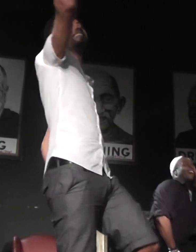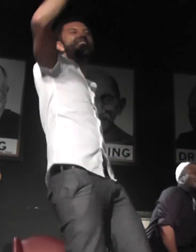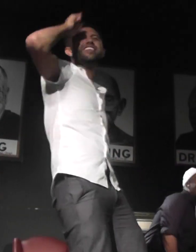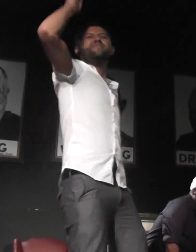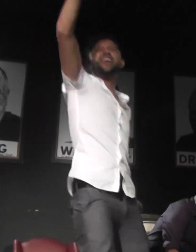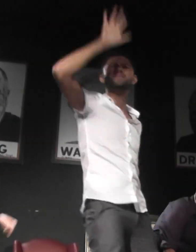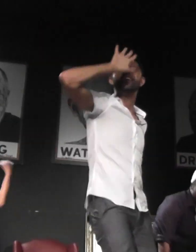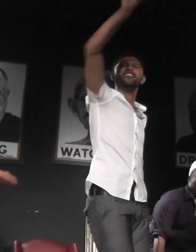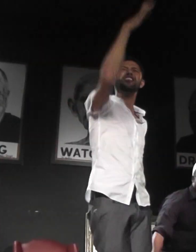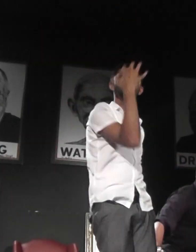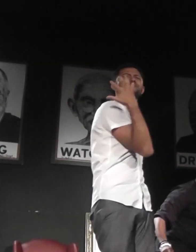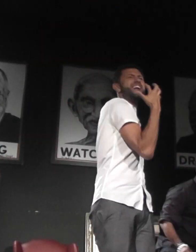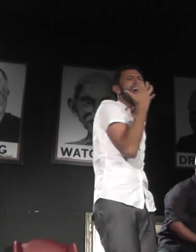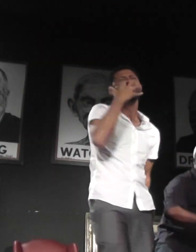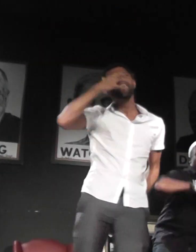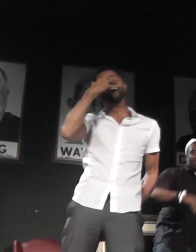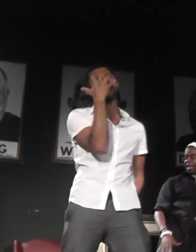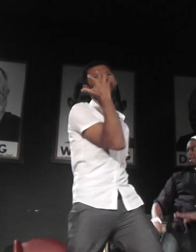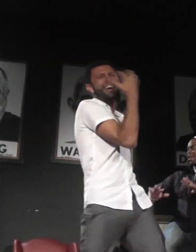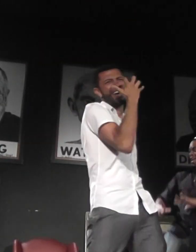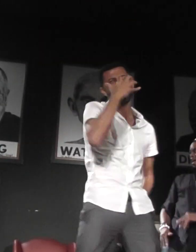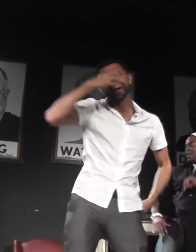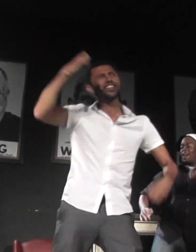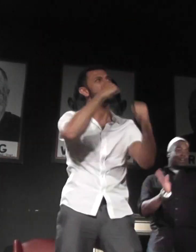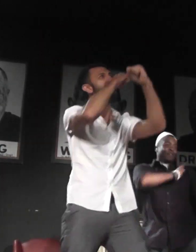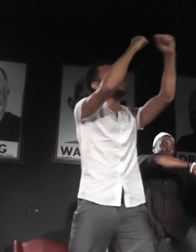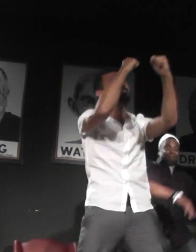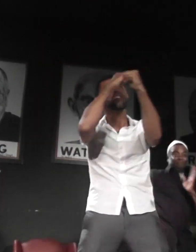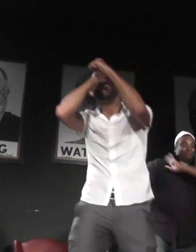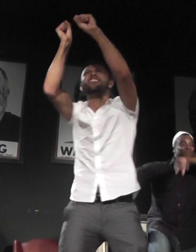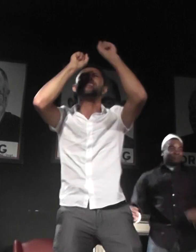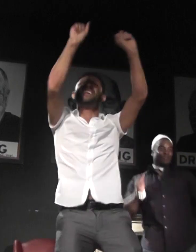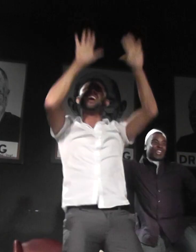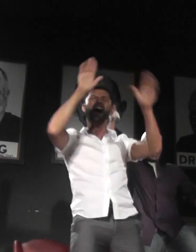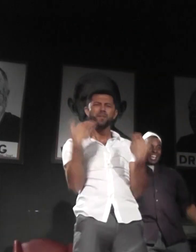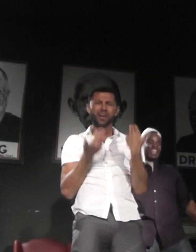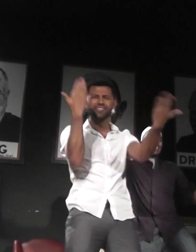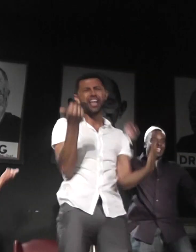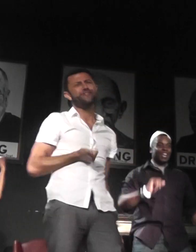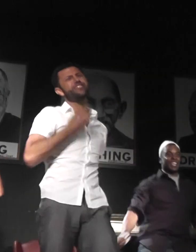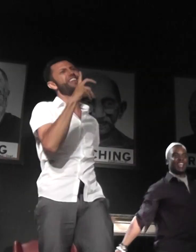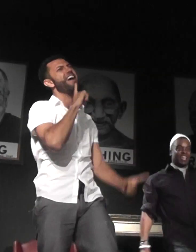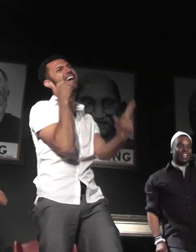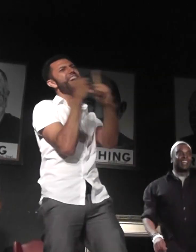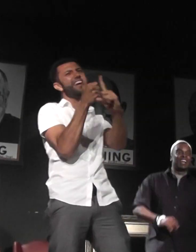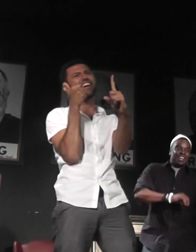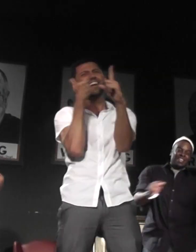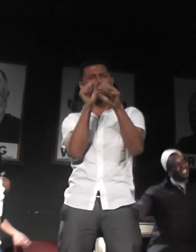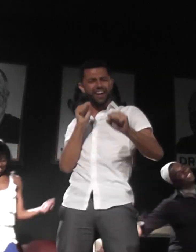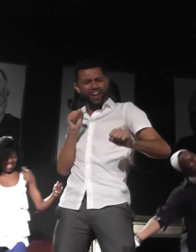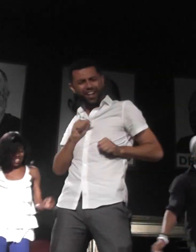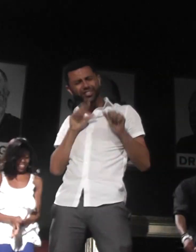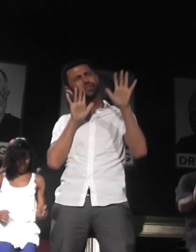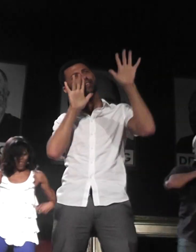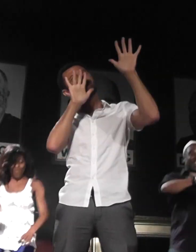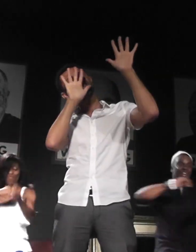Baby you're a firework You're gonna let your girl out of love